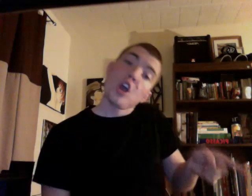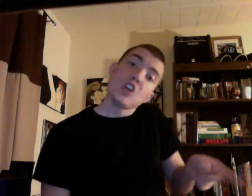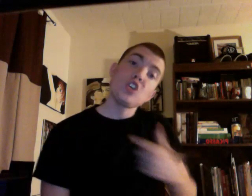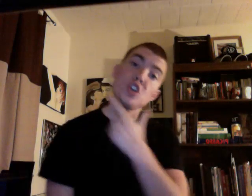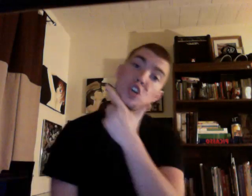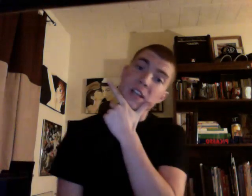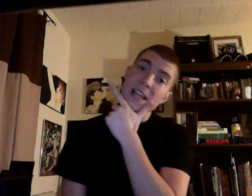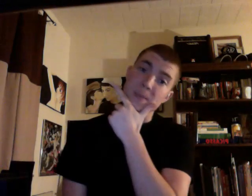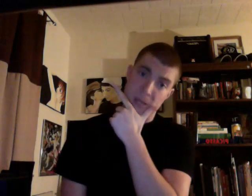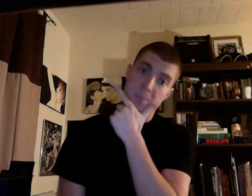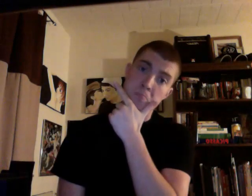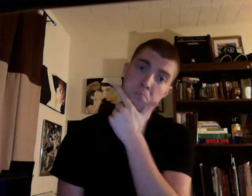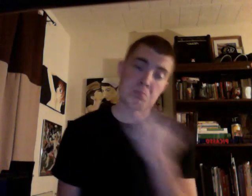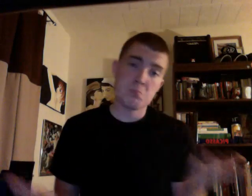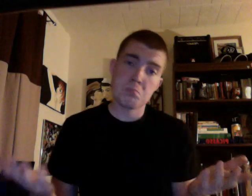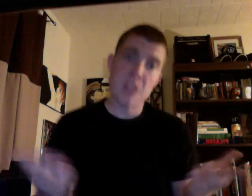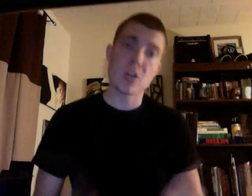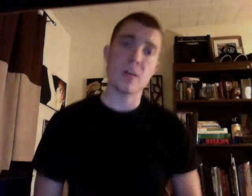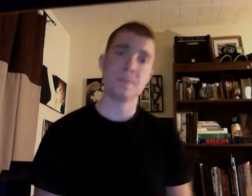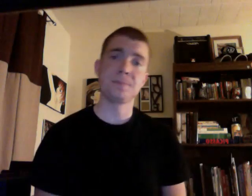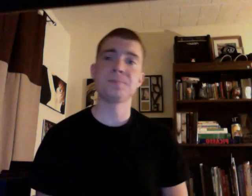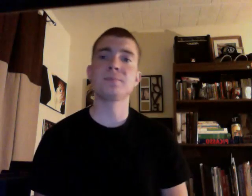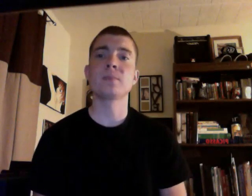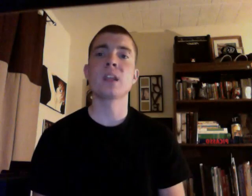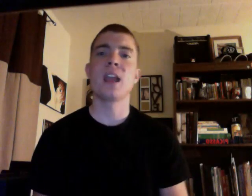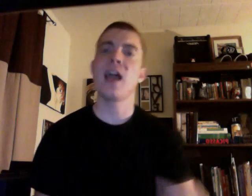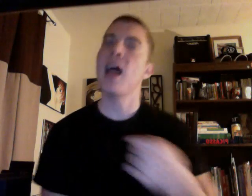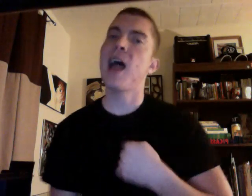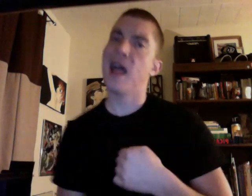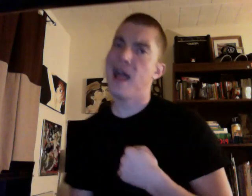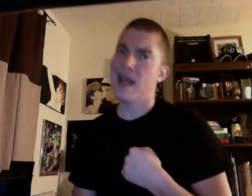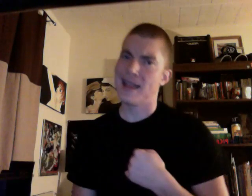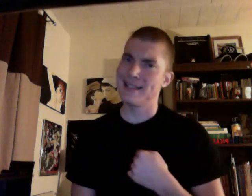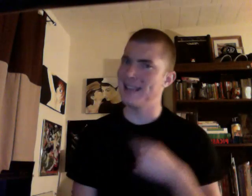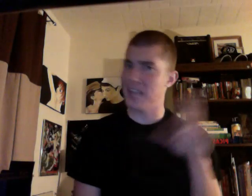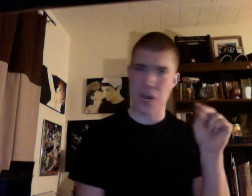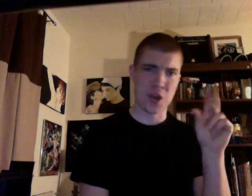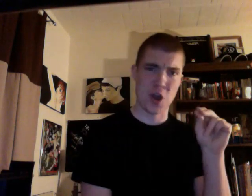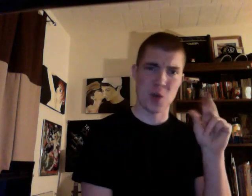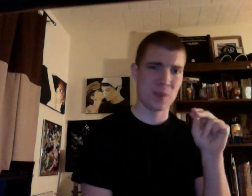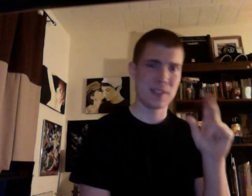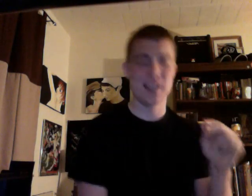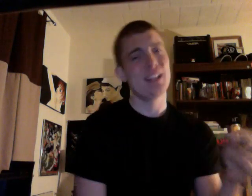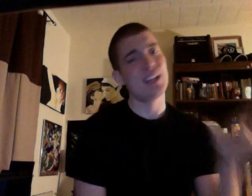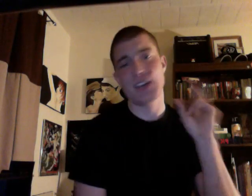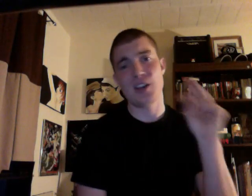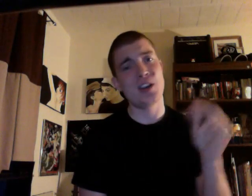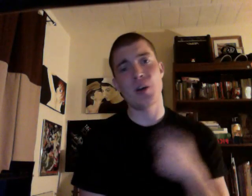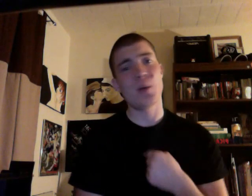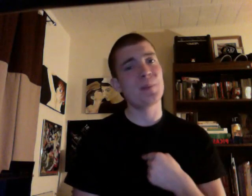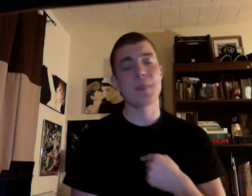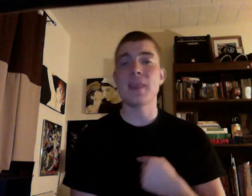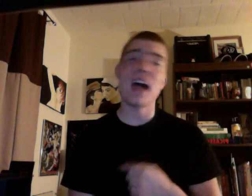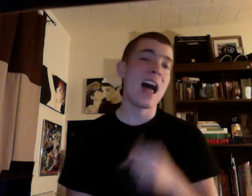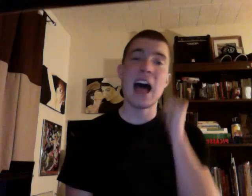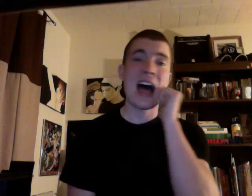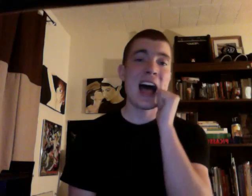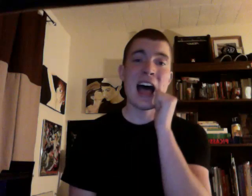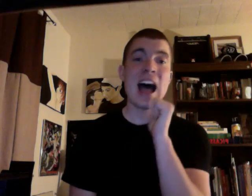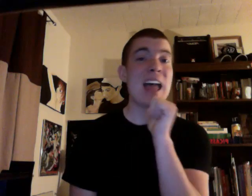you're a lesbian. That's all. I say, no, no, I